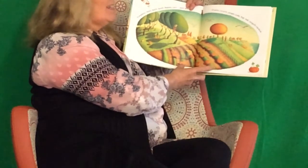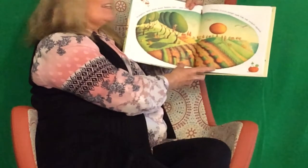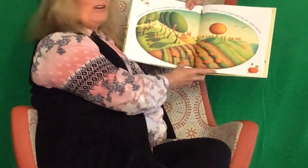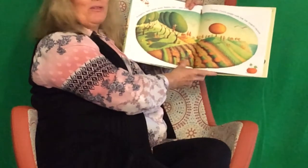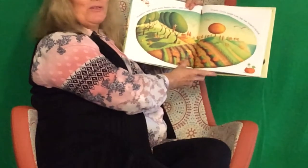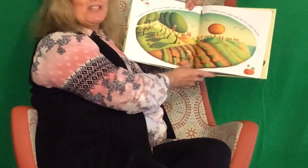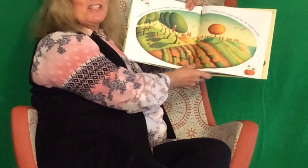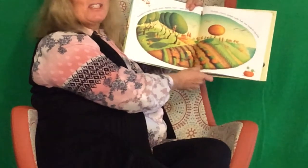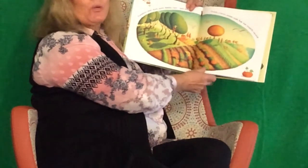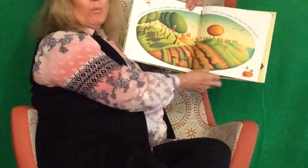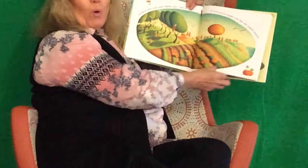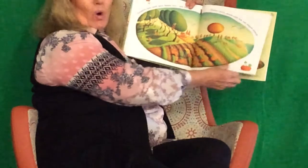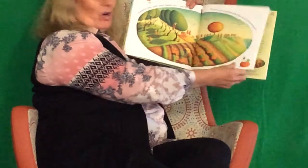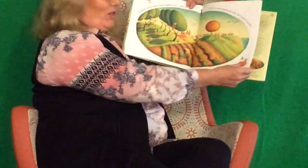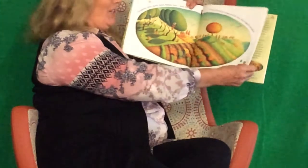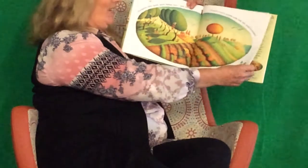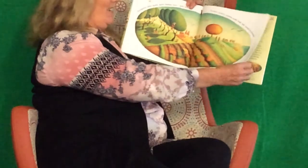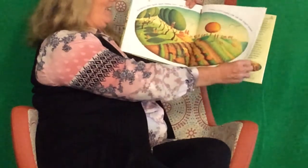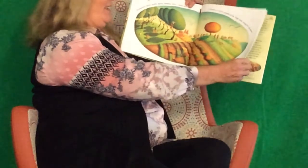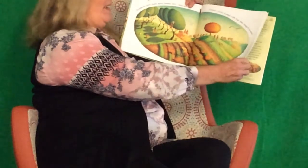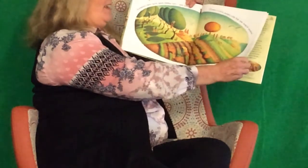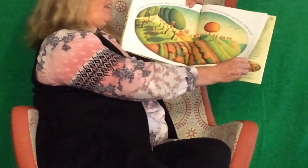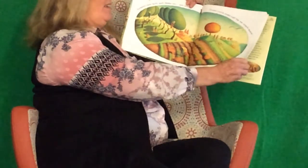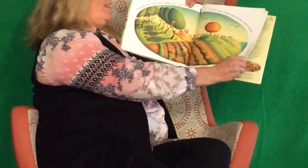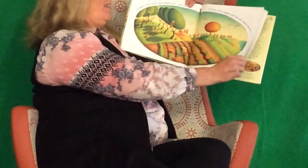Seagulls squawk.